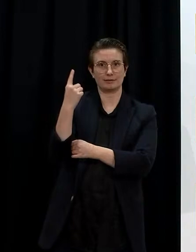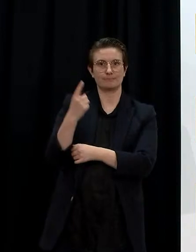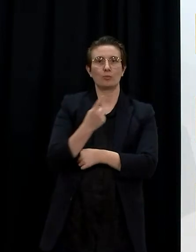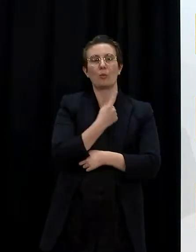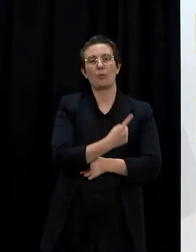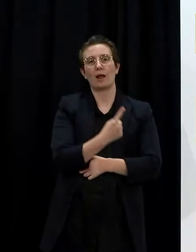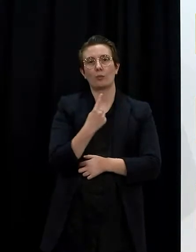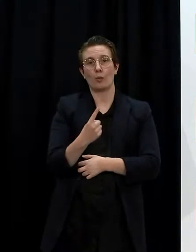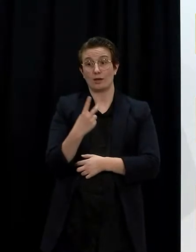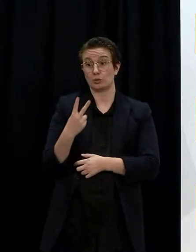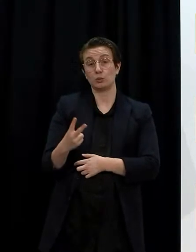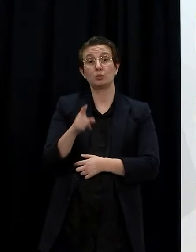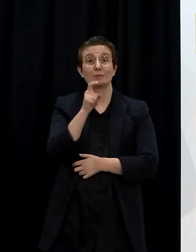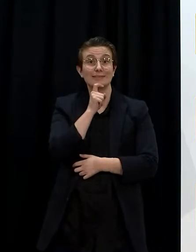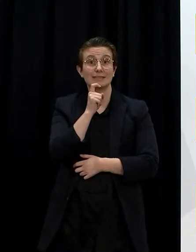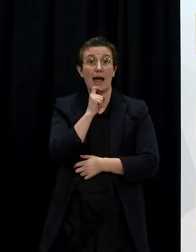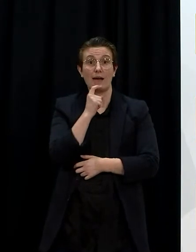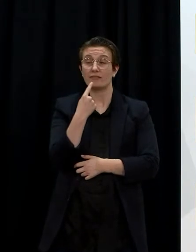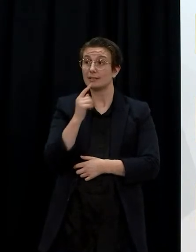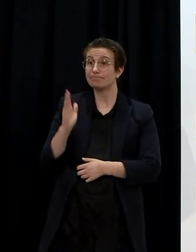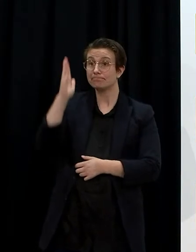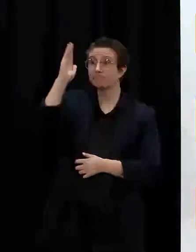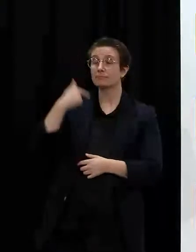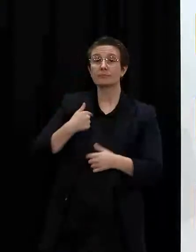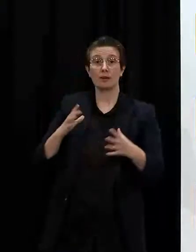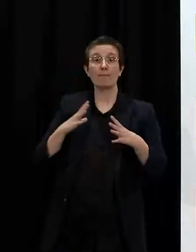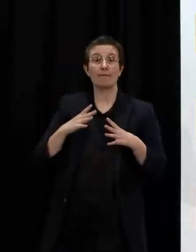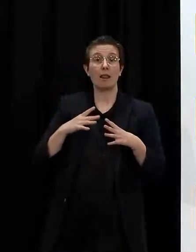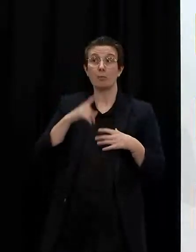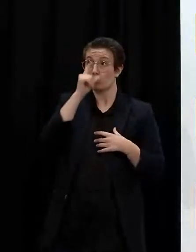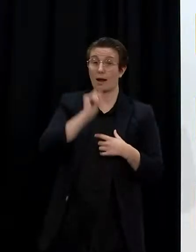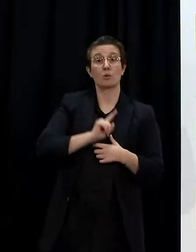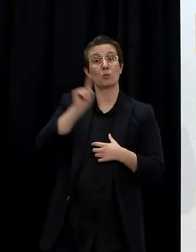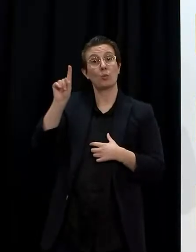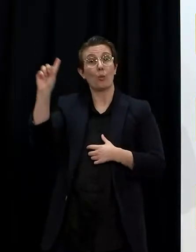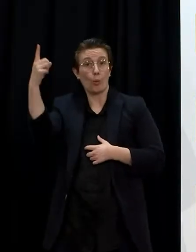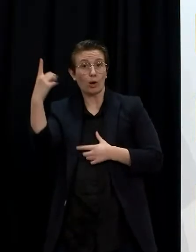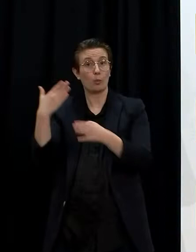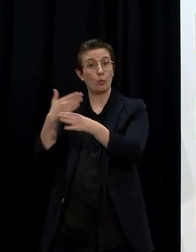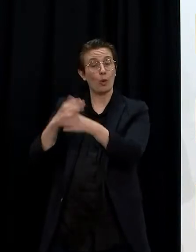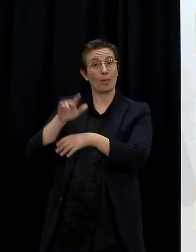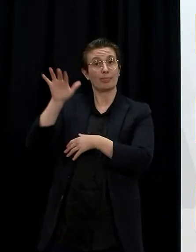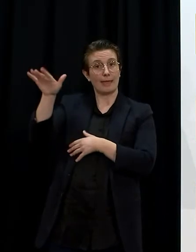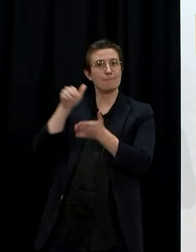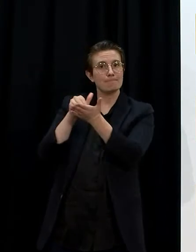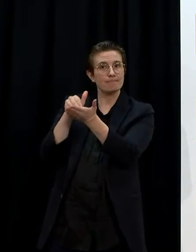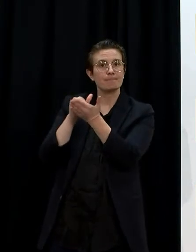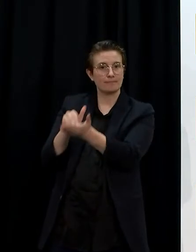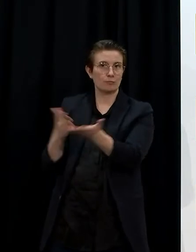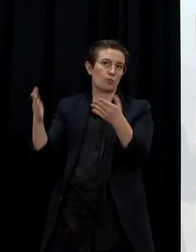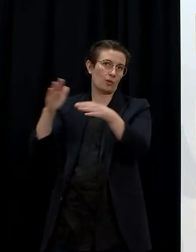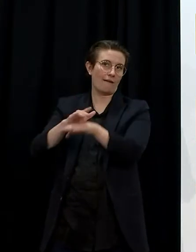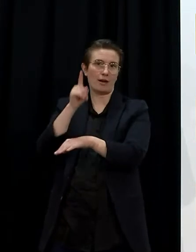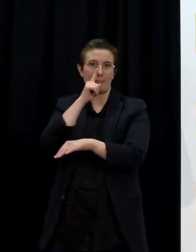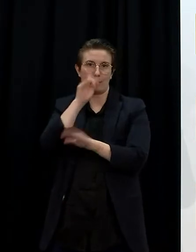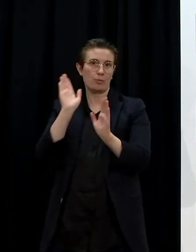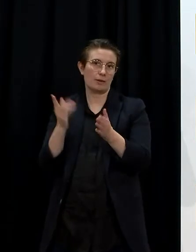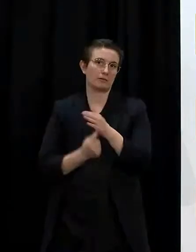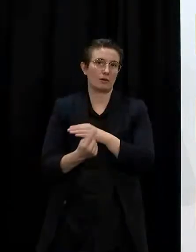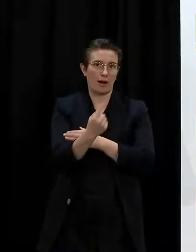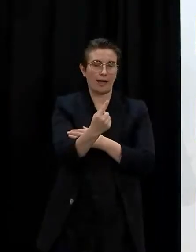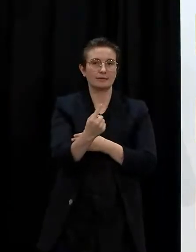staff who have made themselves available to work across Auckland in a range of areas including in intensive care, contact tracing,